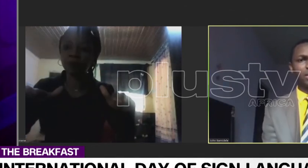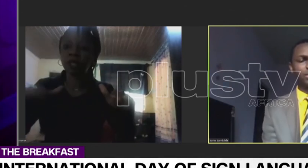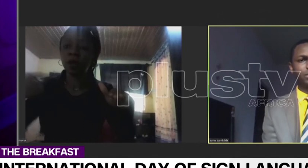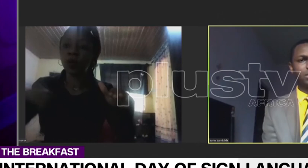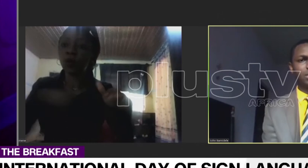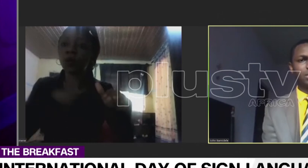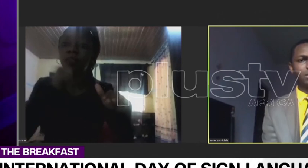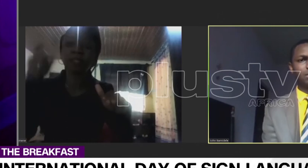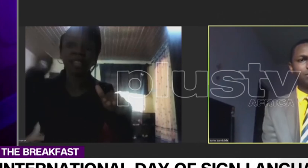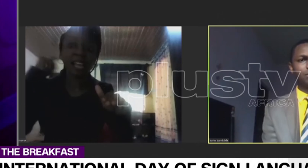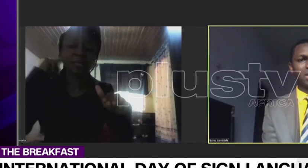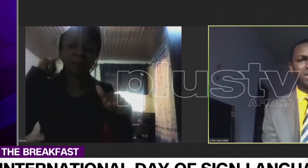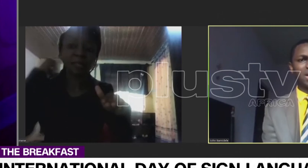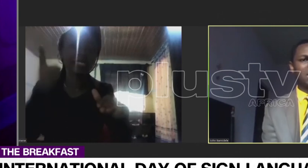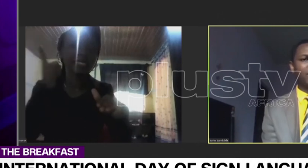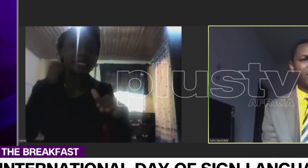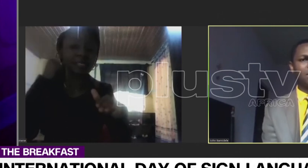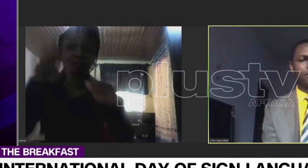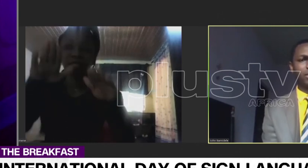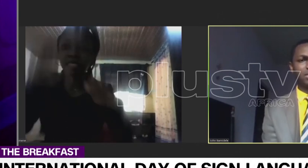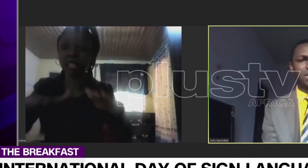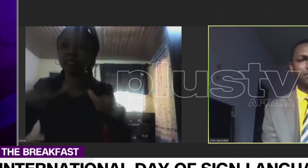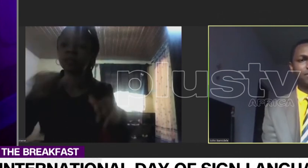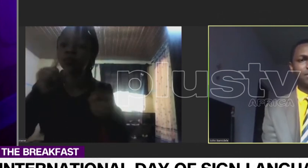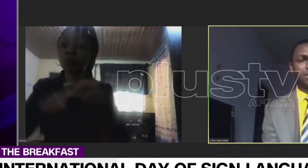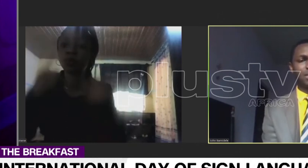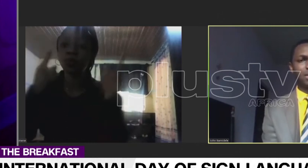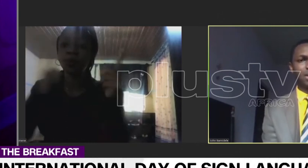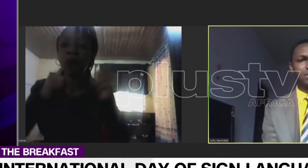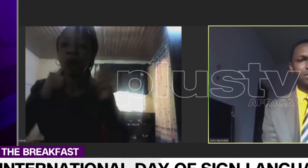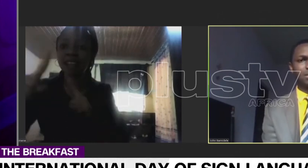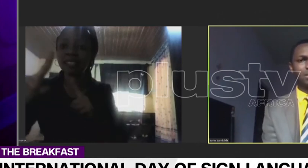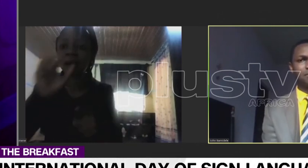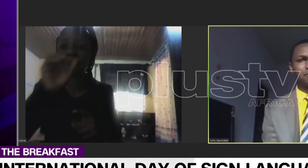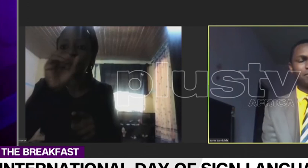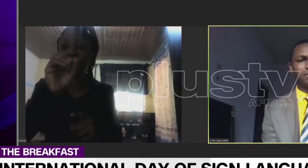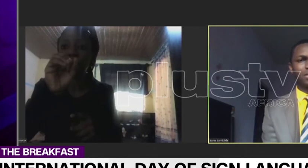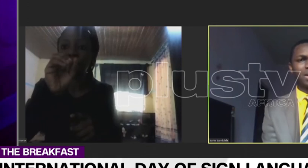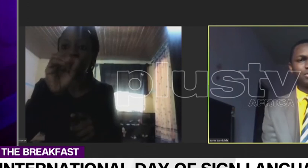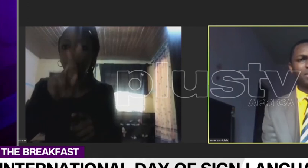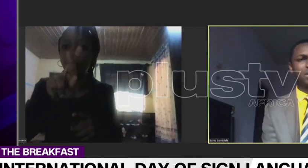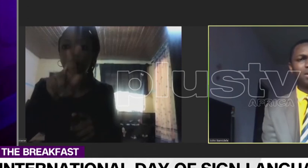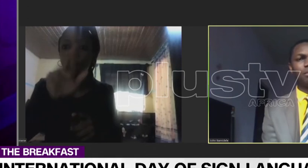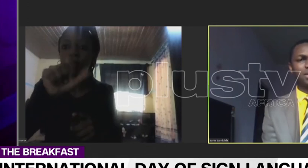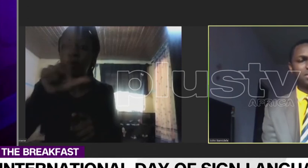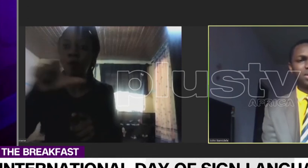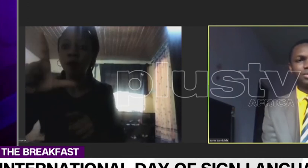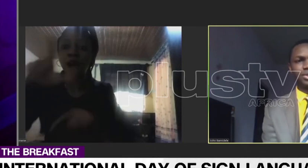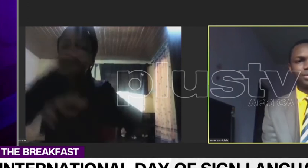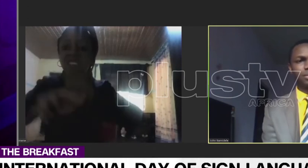that he has never heard before in his life. And there are so many anomalies in the education of